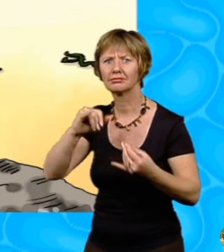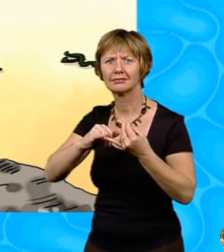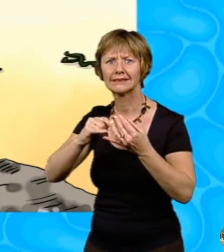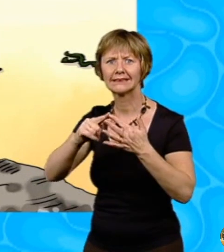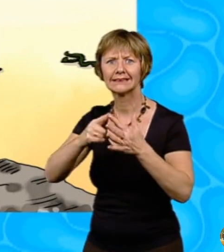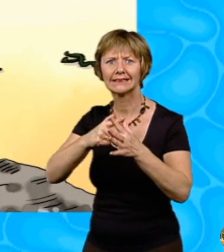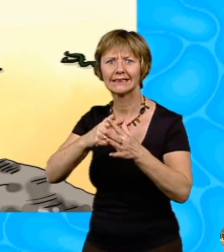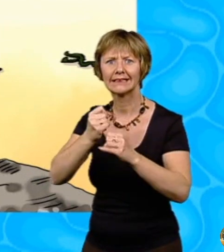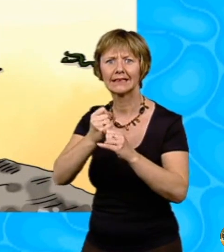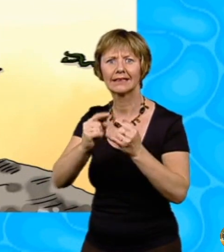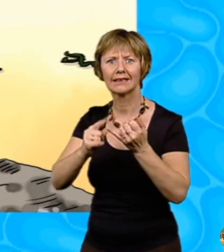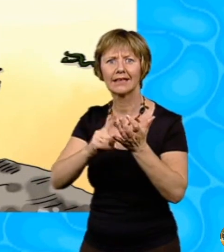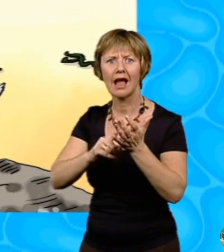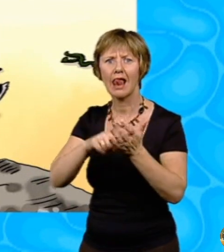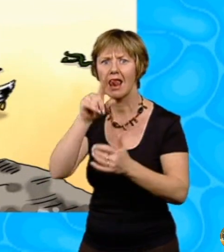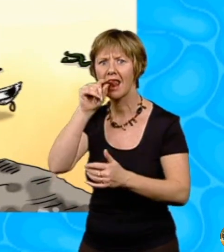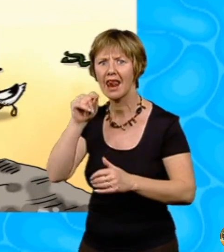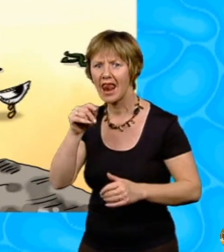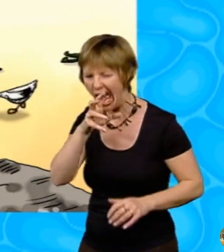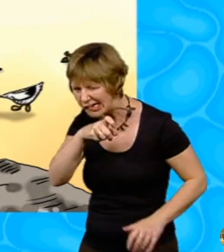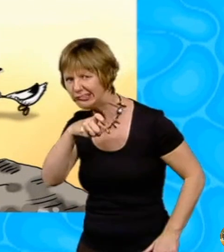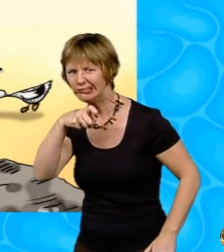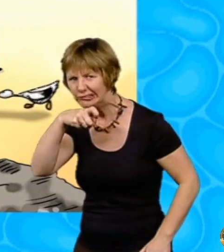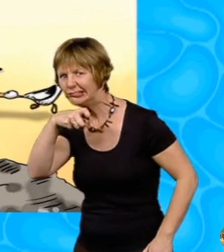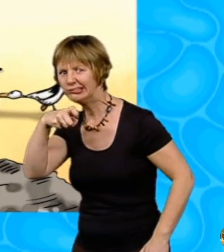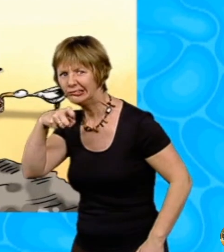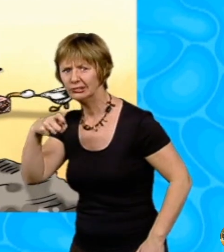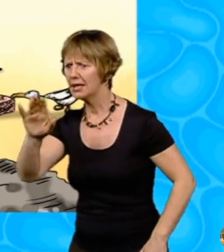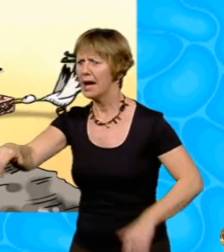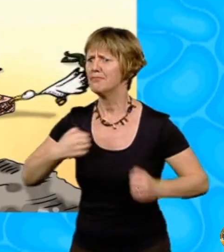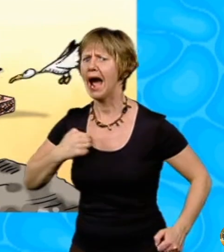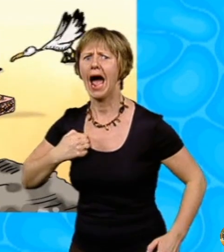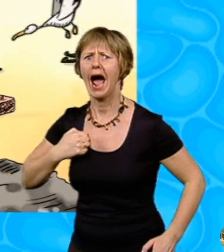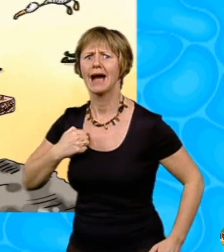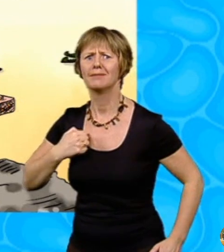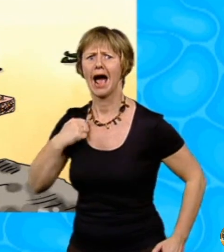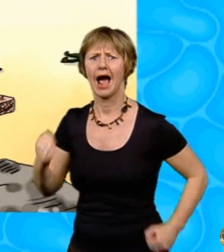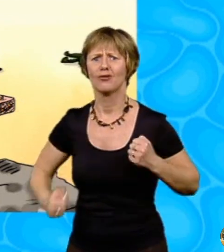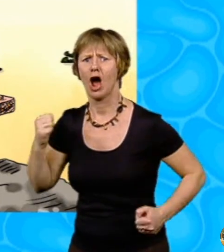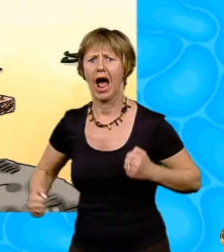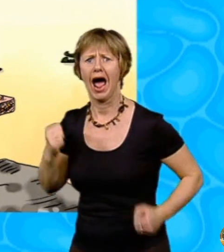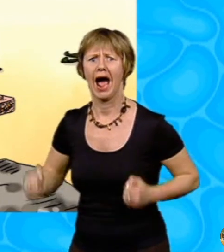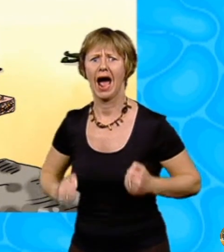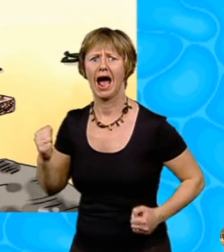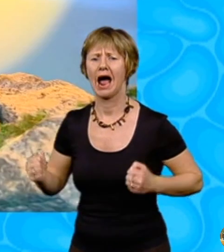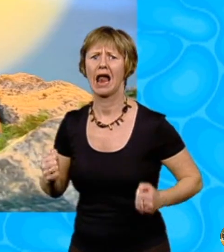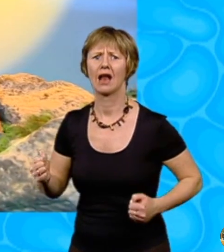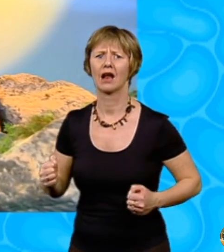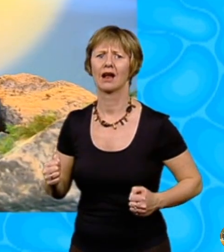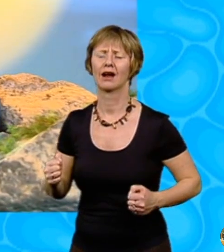seagull dragging it along the beach. That's mine! I cried out and started running after it. When at